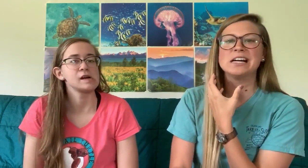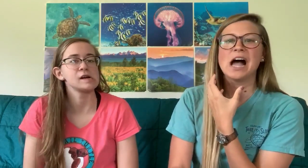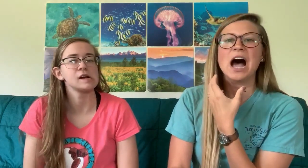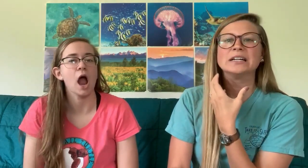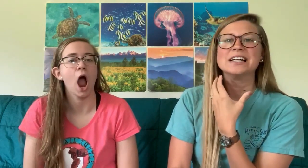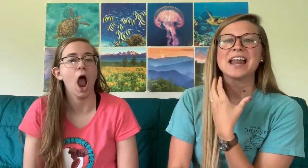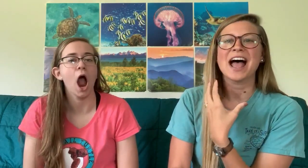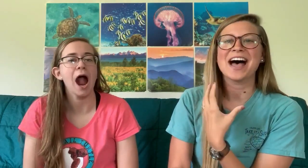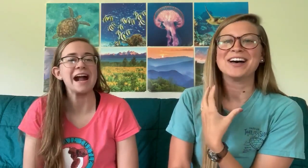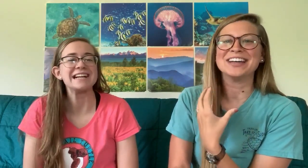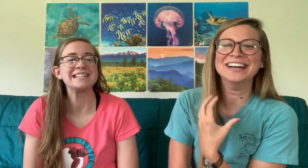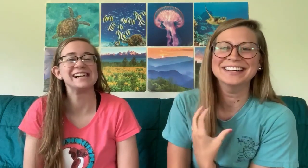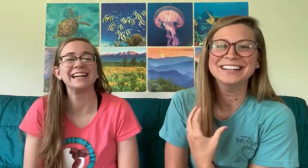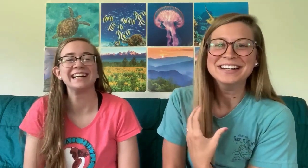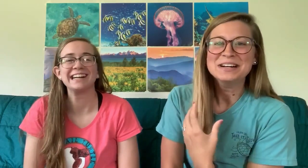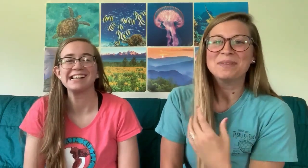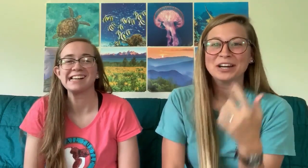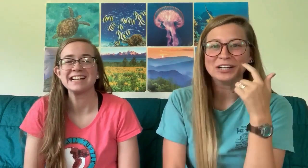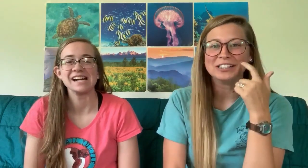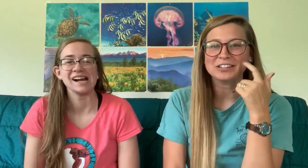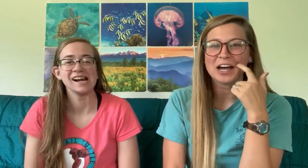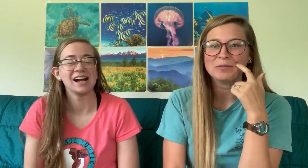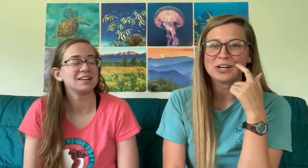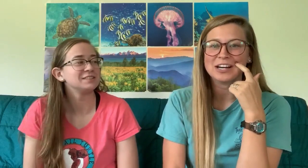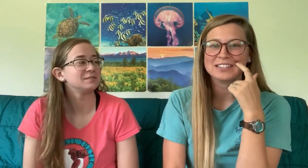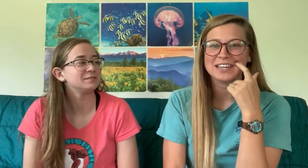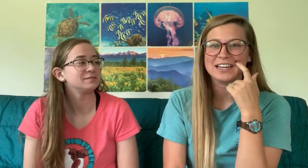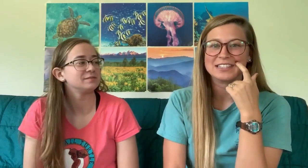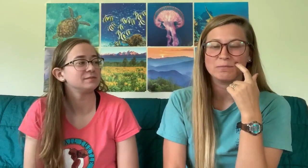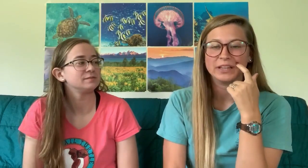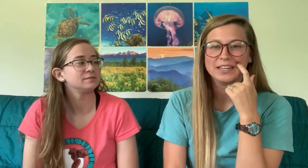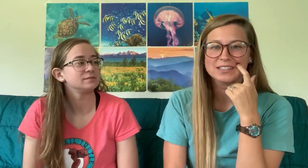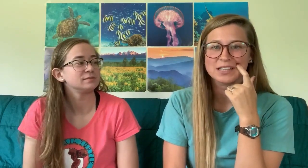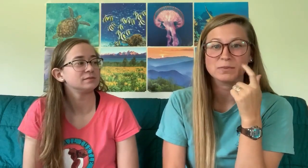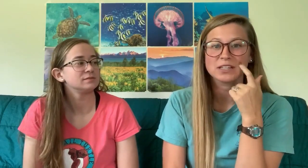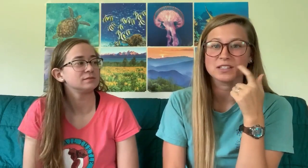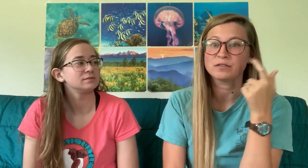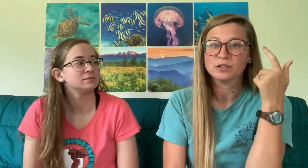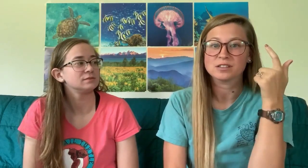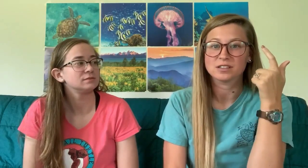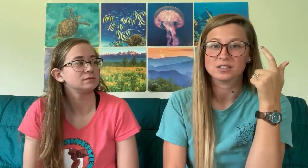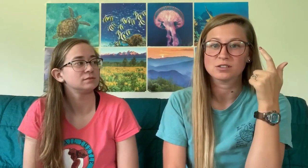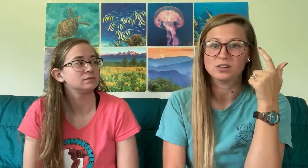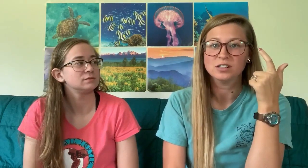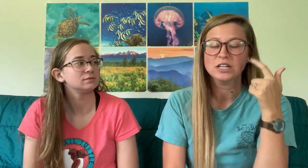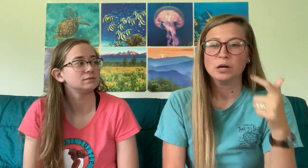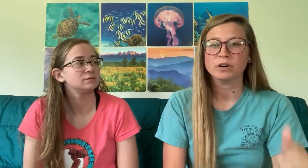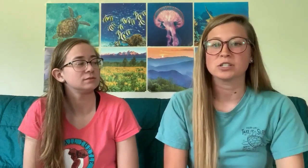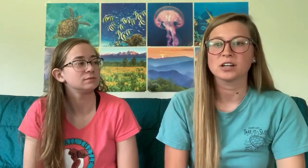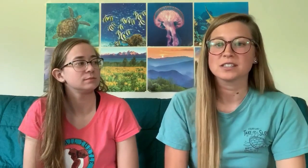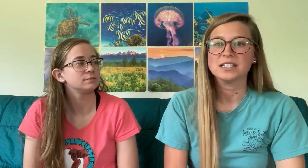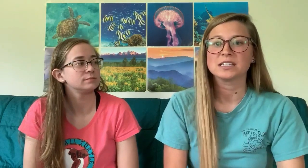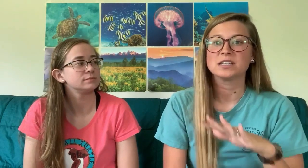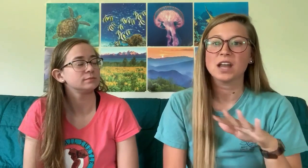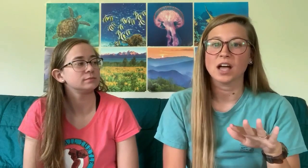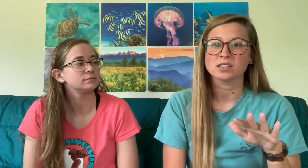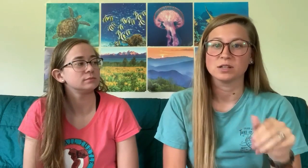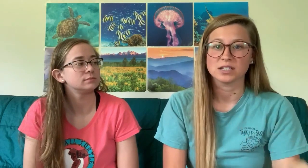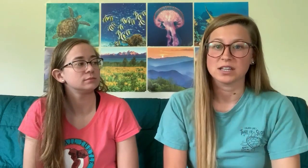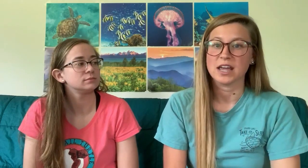up and down. But your, your top jaw stays in place. That's because it's fused to the skull, but sharks is not. So it is a